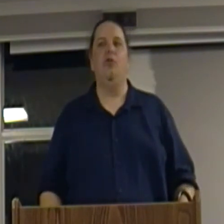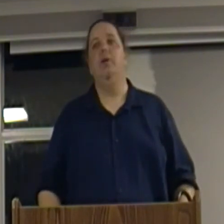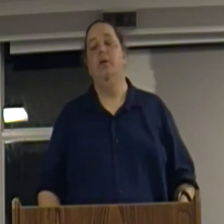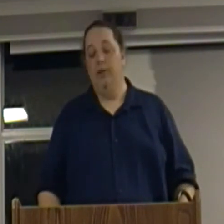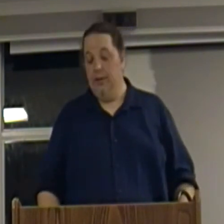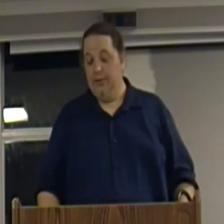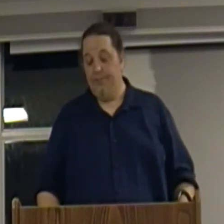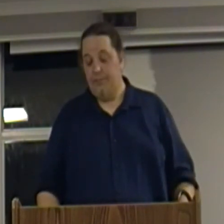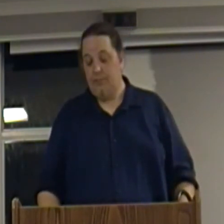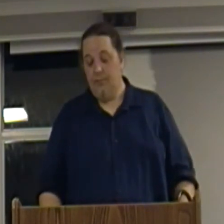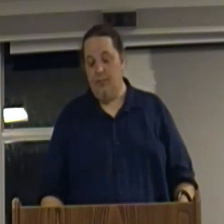history.